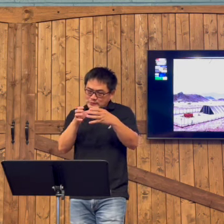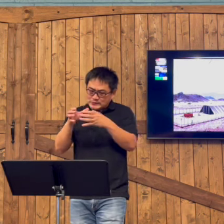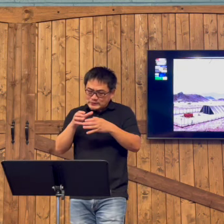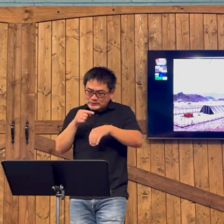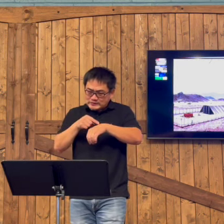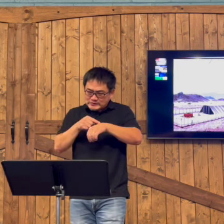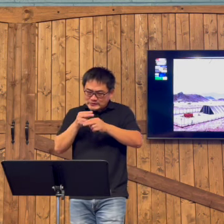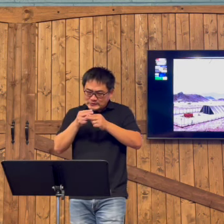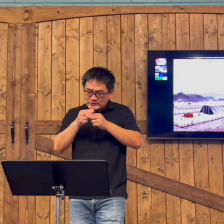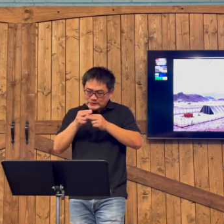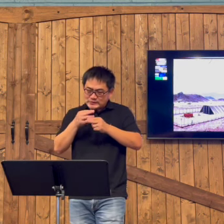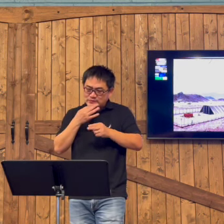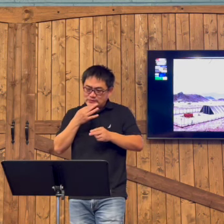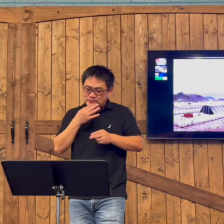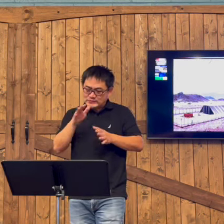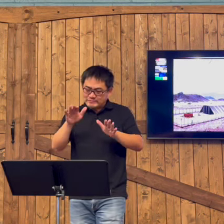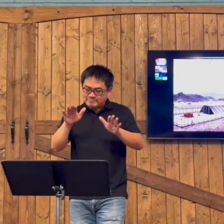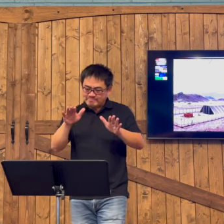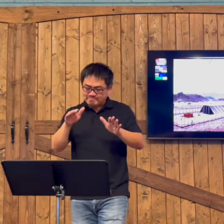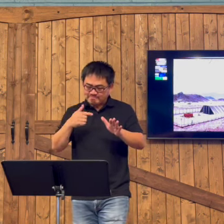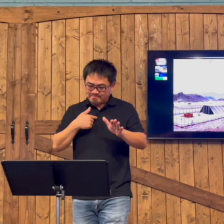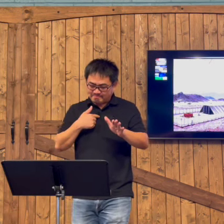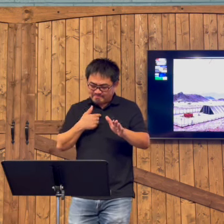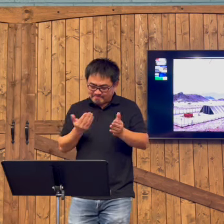Jesus says soon the time is coming short.